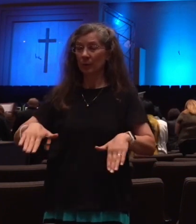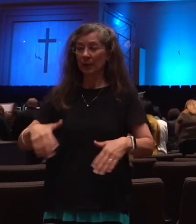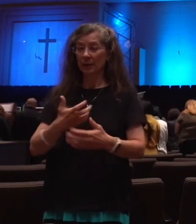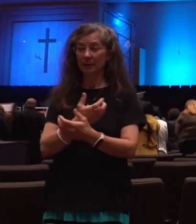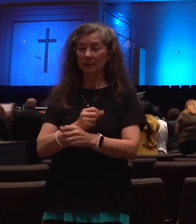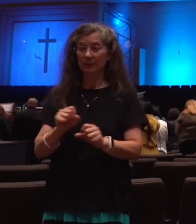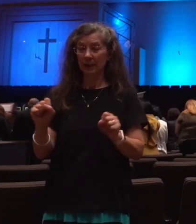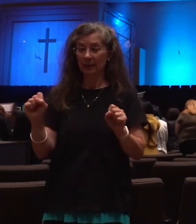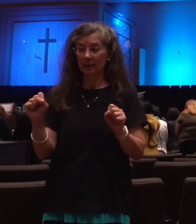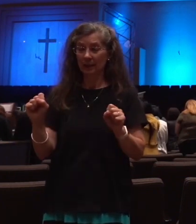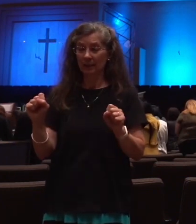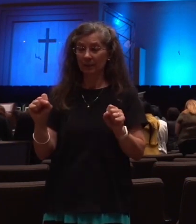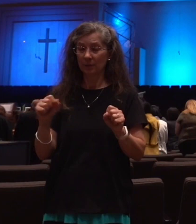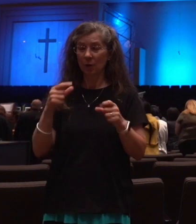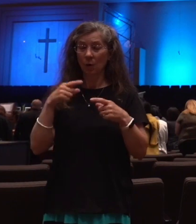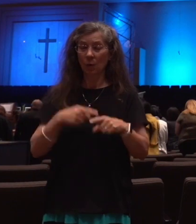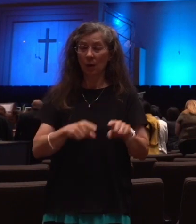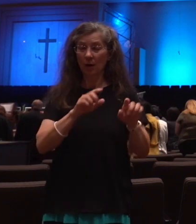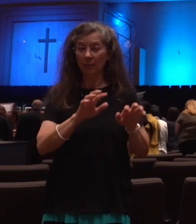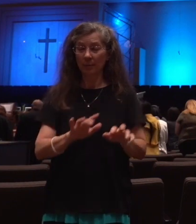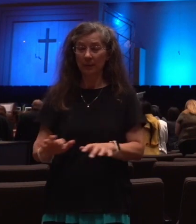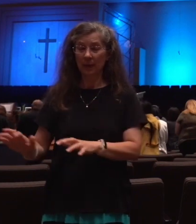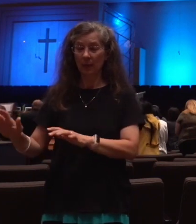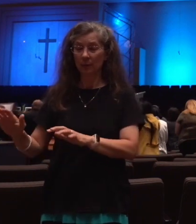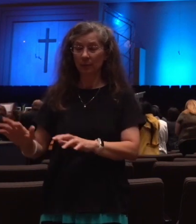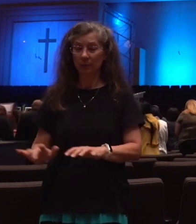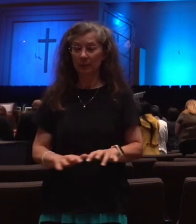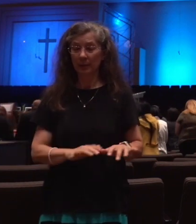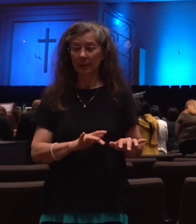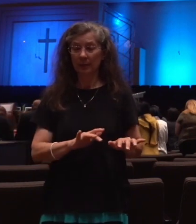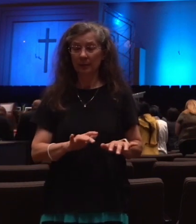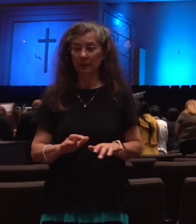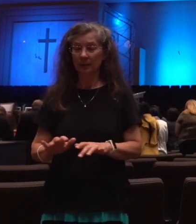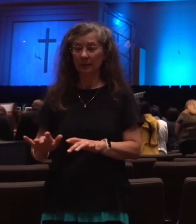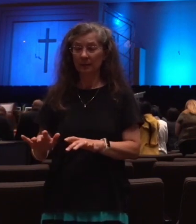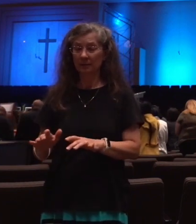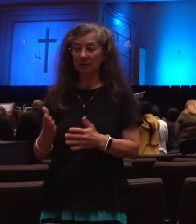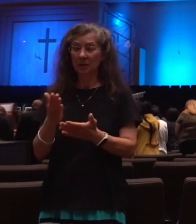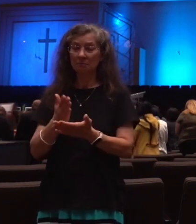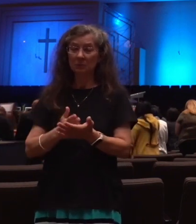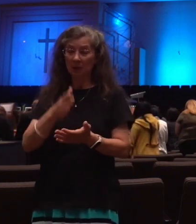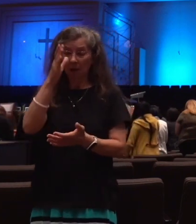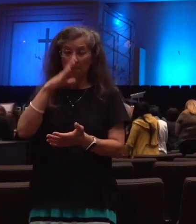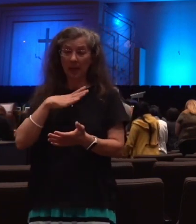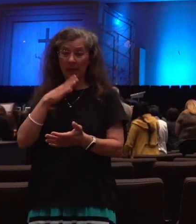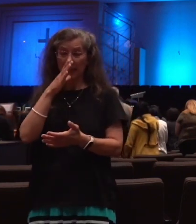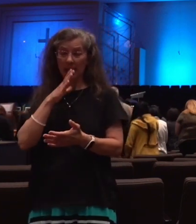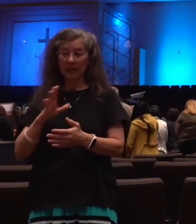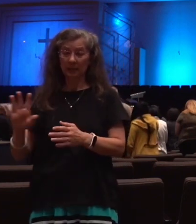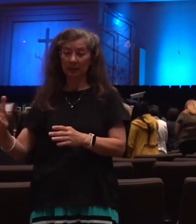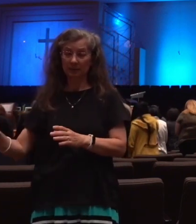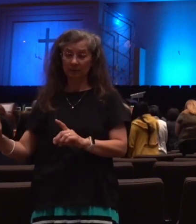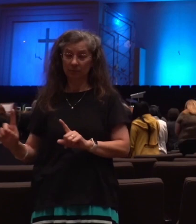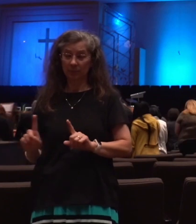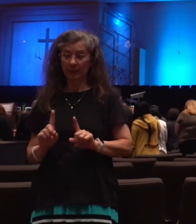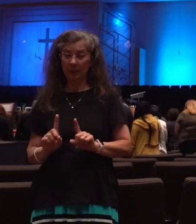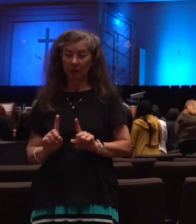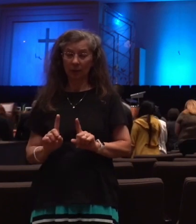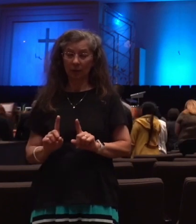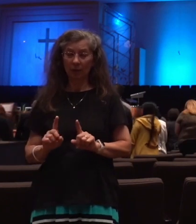as we, as the piano plays, there will be some of our men and ladies up here that will be glad to take the Word of God and show you how you can be on